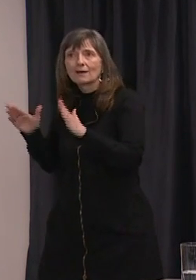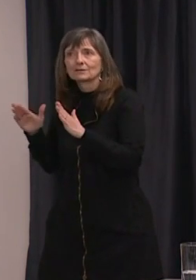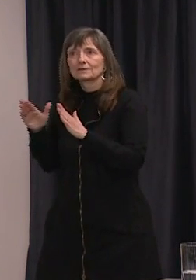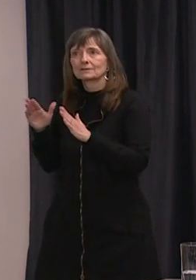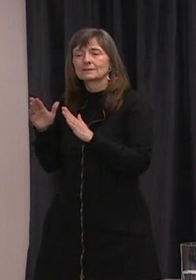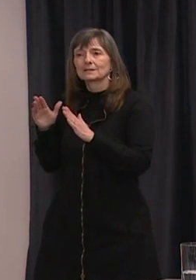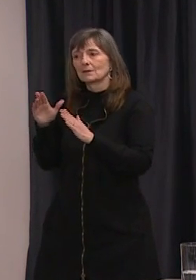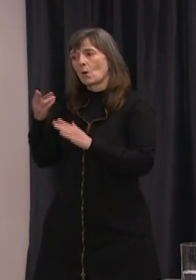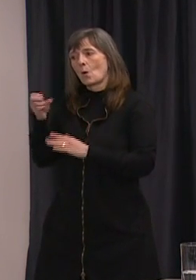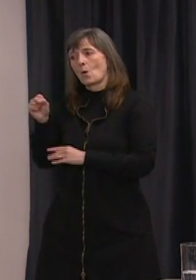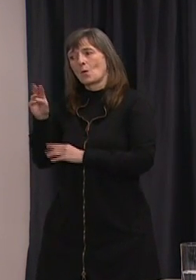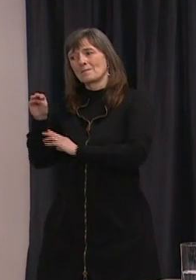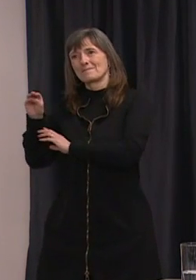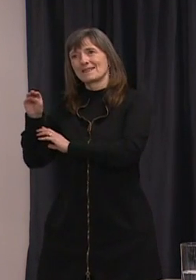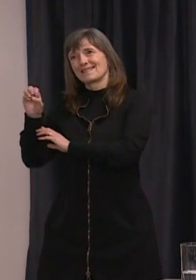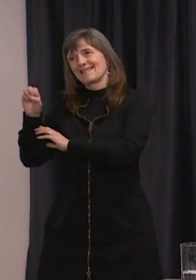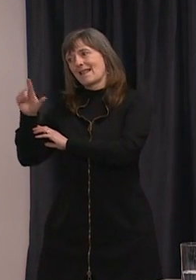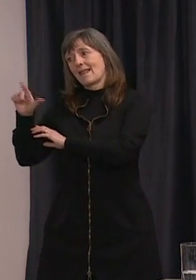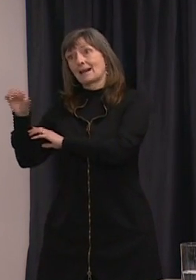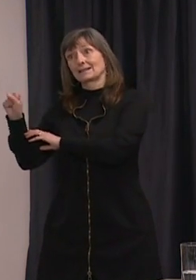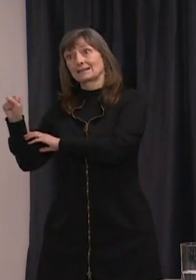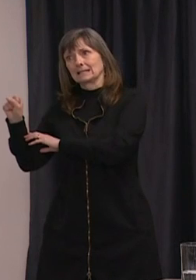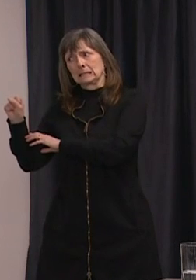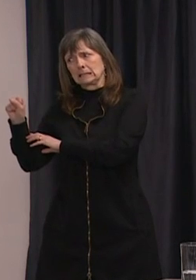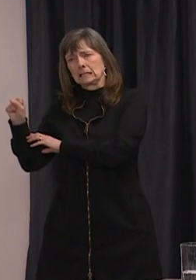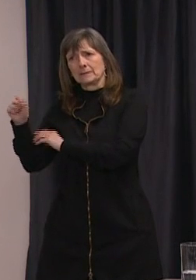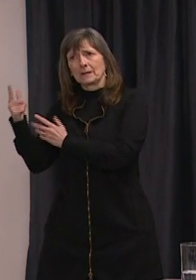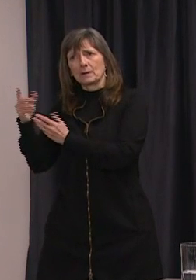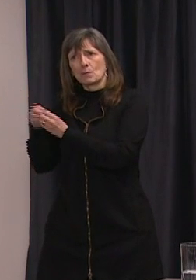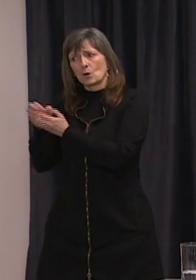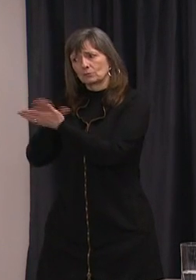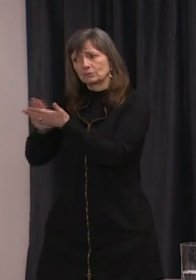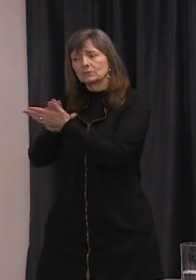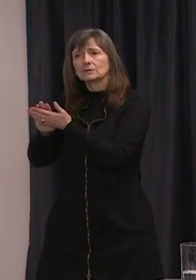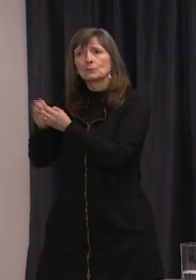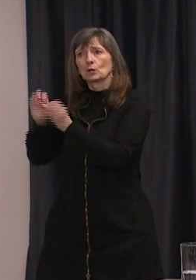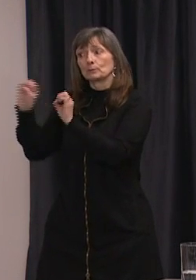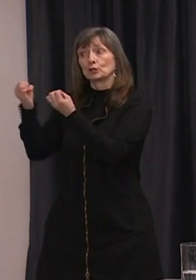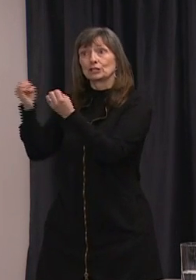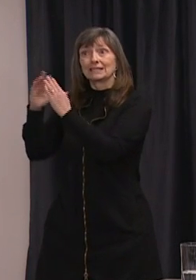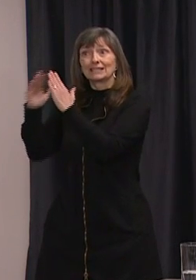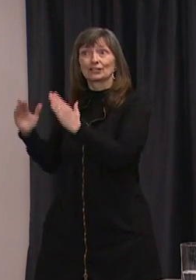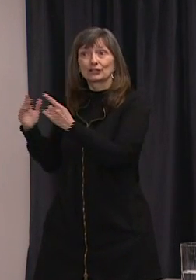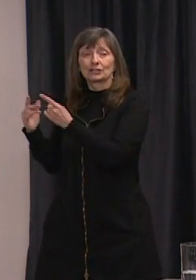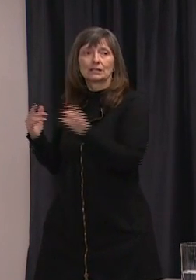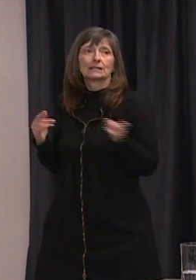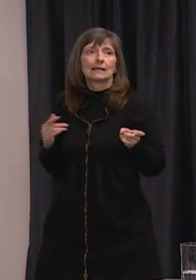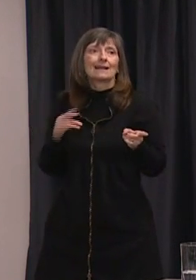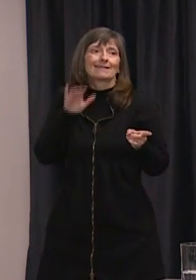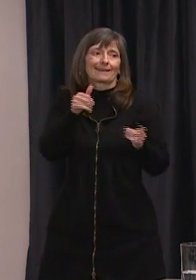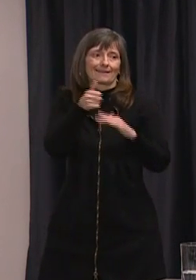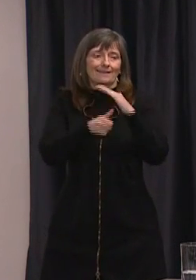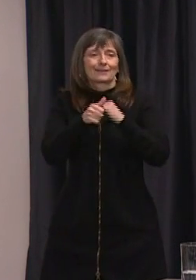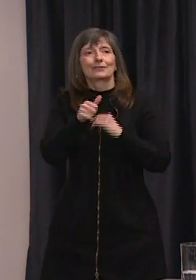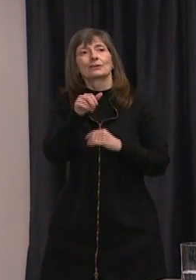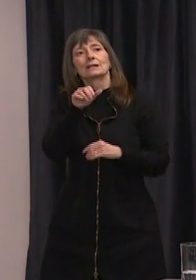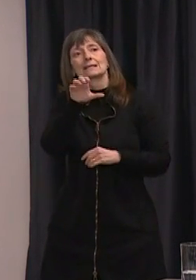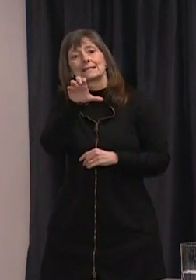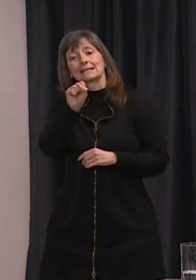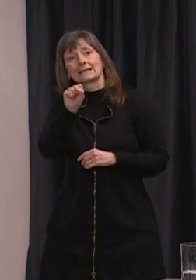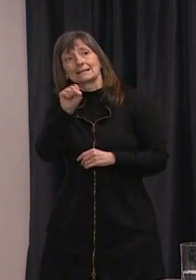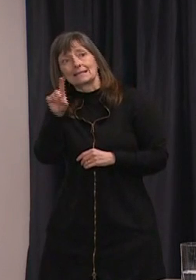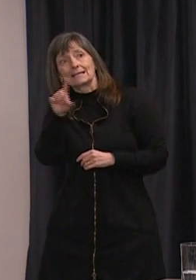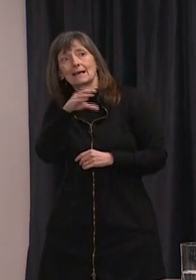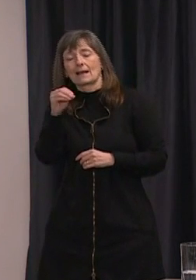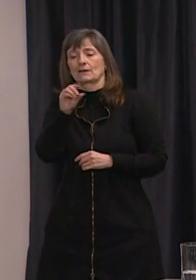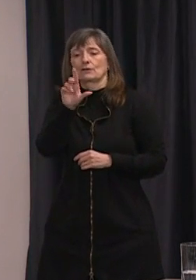shelters put in place um emergency shelters fall under now under newfoundland labrador housing and cssd i have